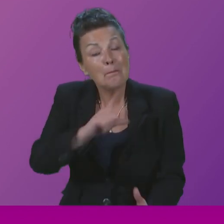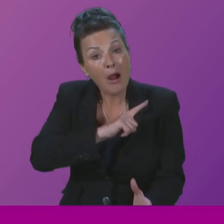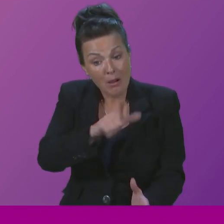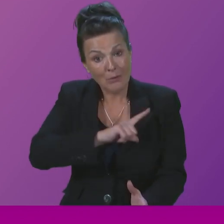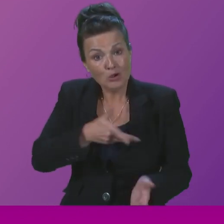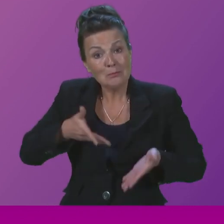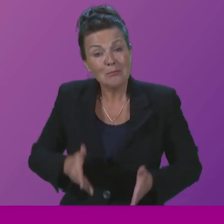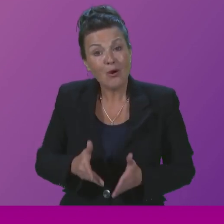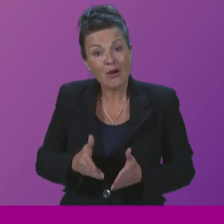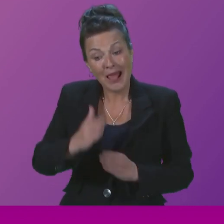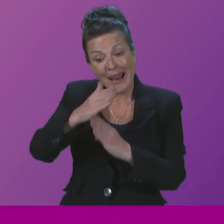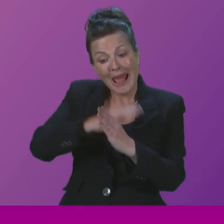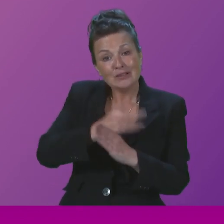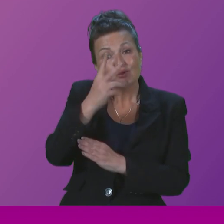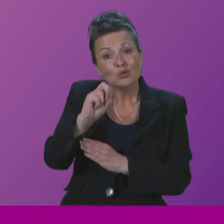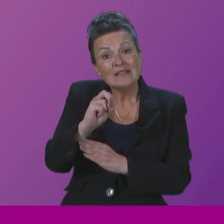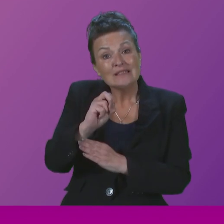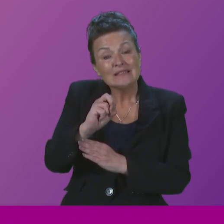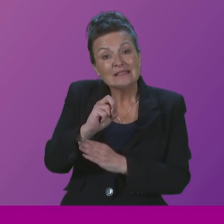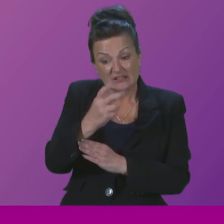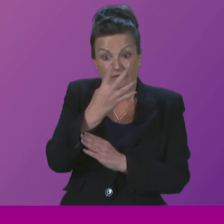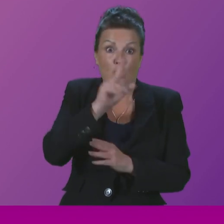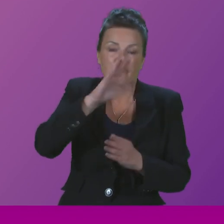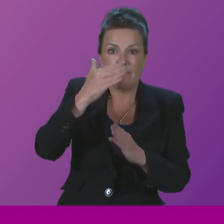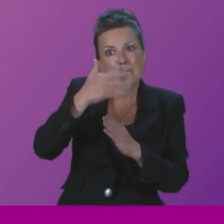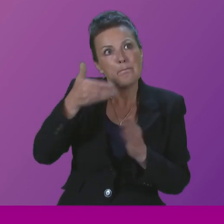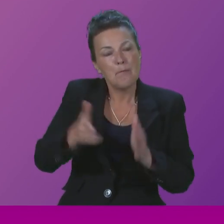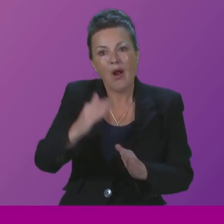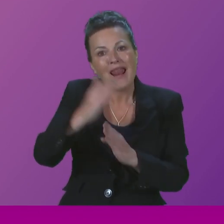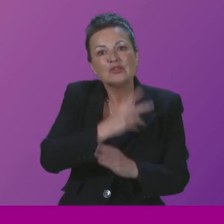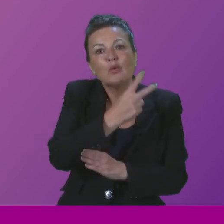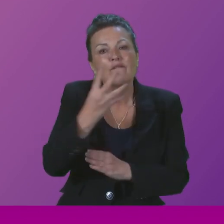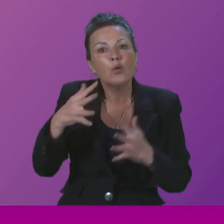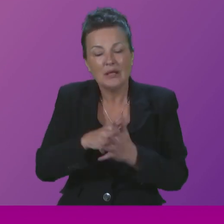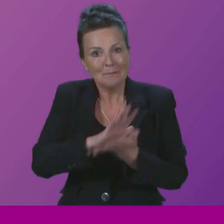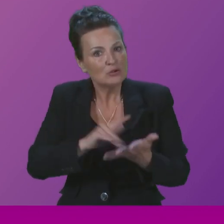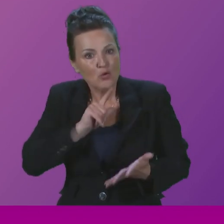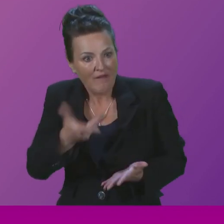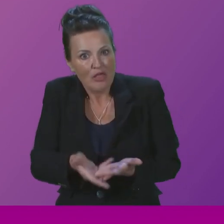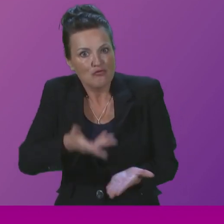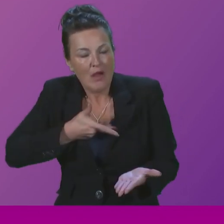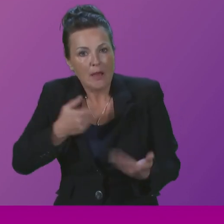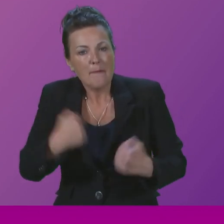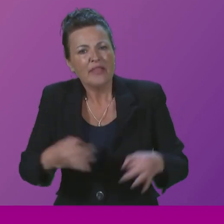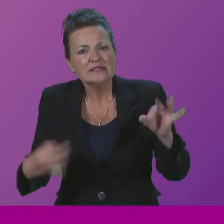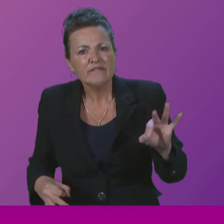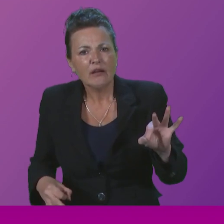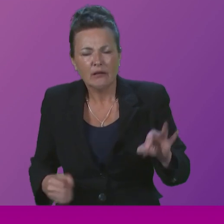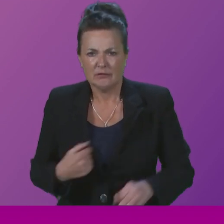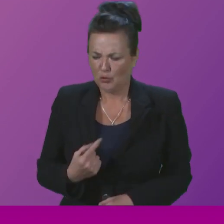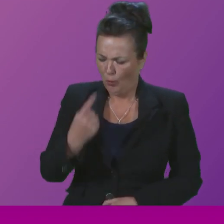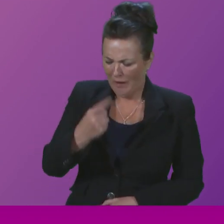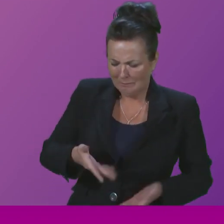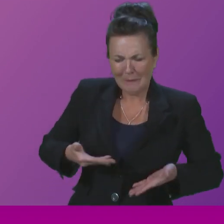24 weeks, she has no birth certificate. And Heather told me, one of my children has a birth certificate, the other